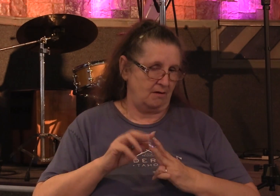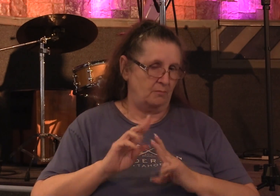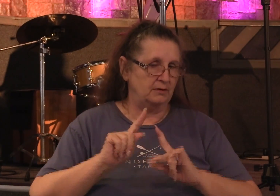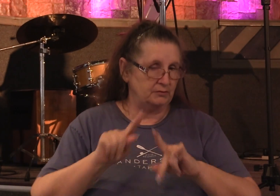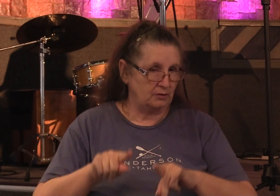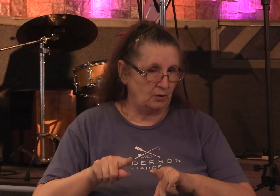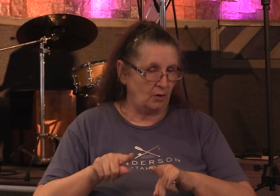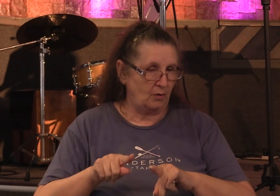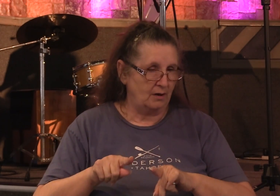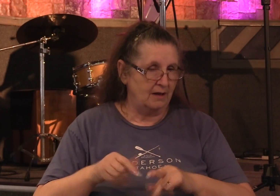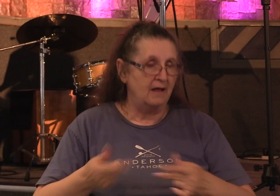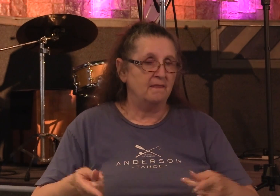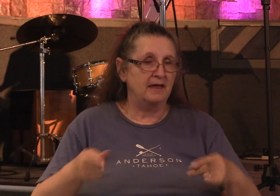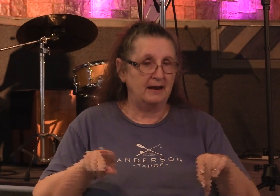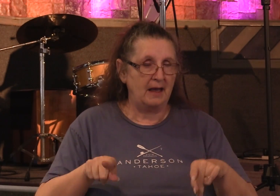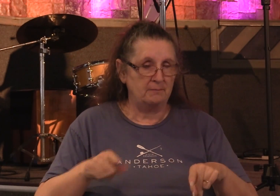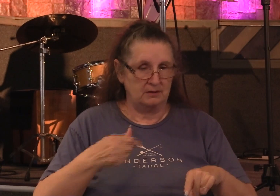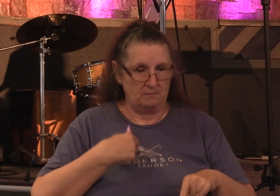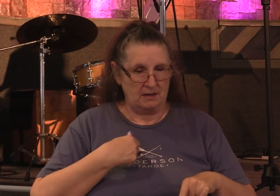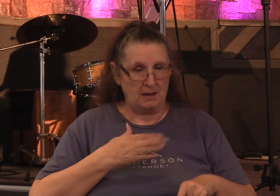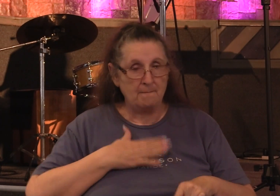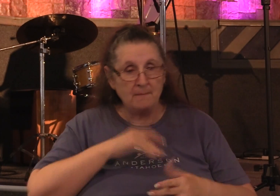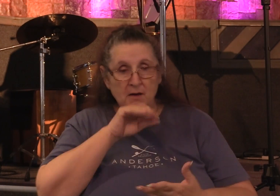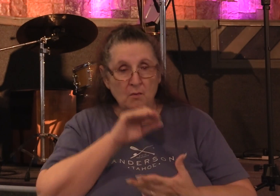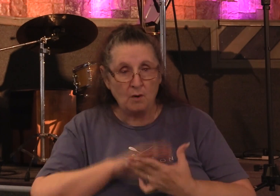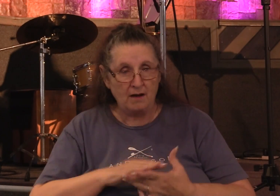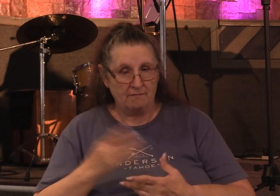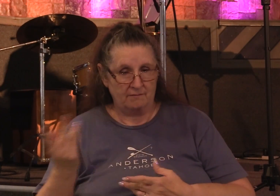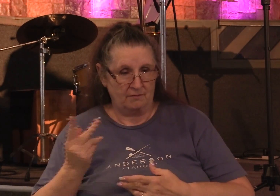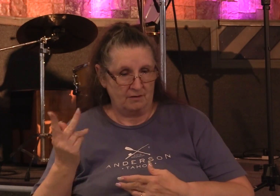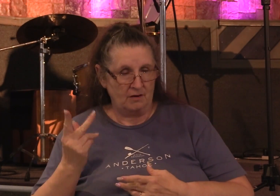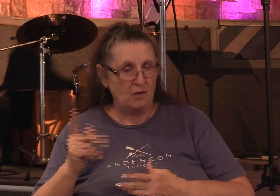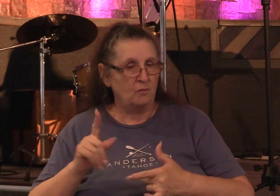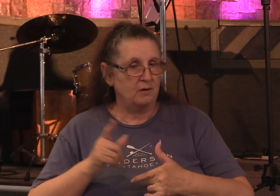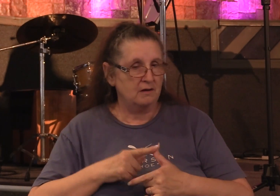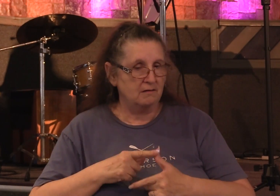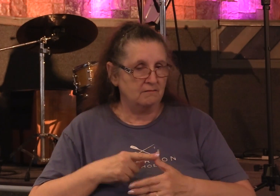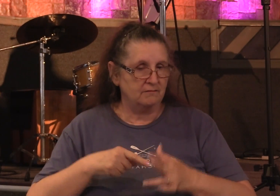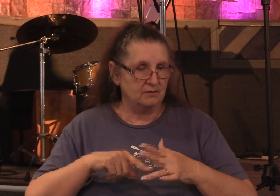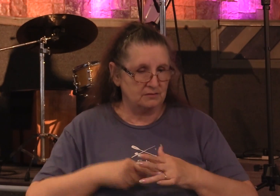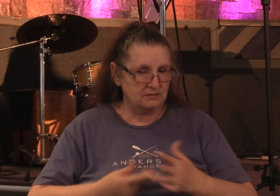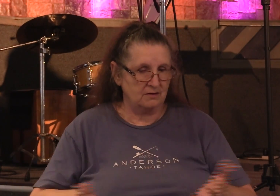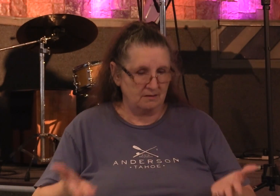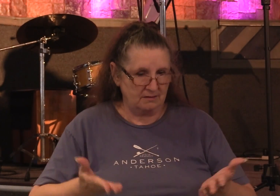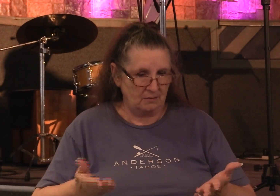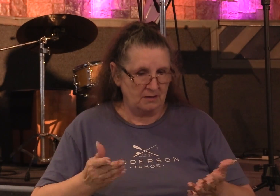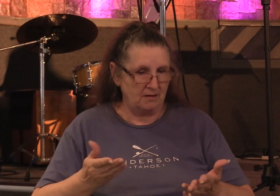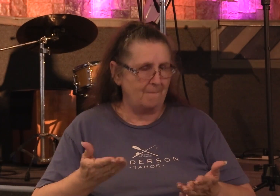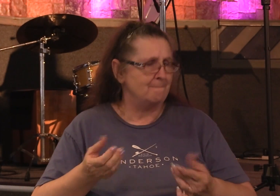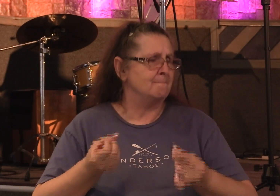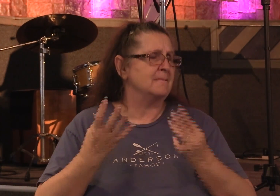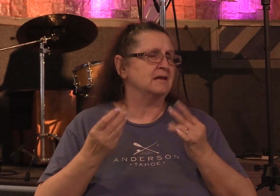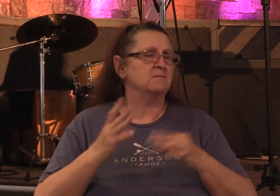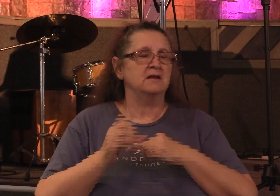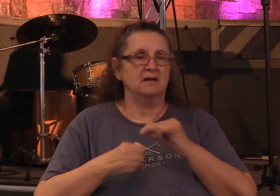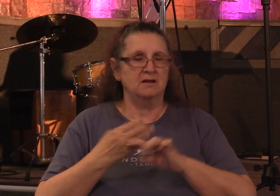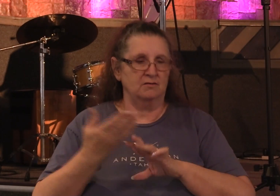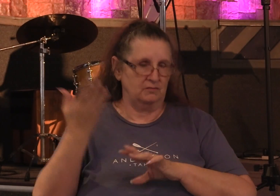That happened to me and my wife when we first started coming to this church many years ago. There was a